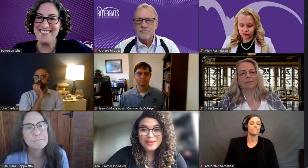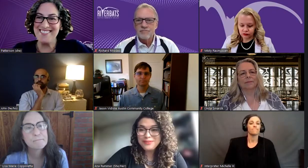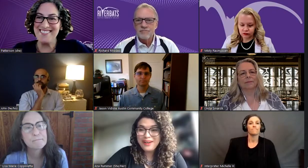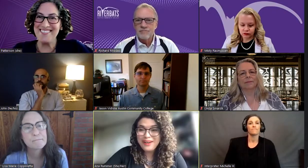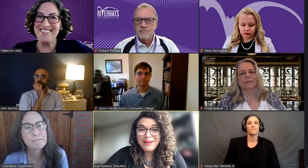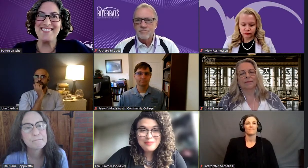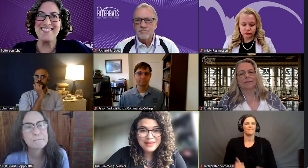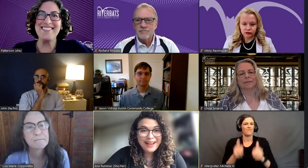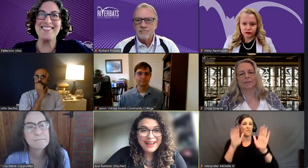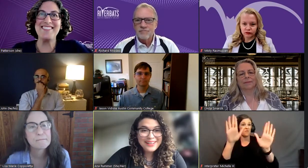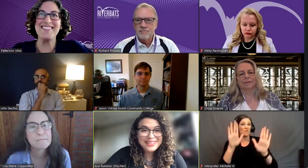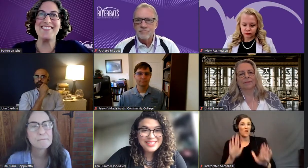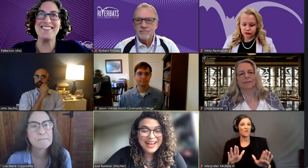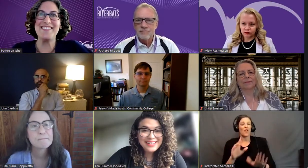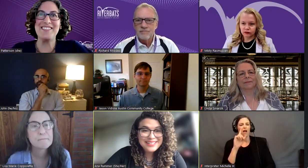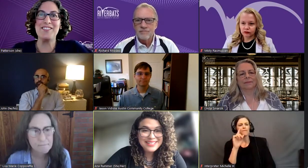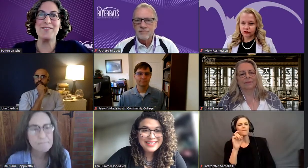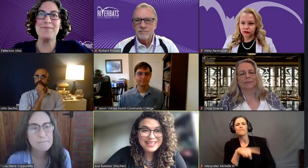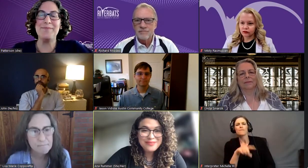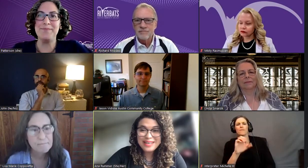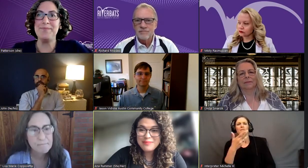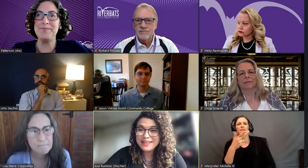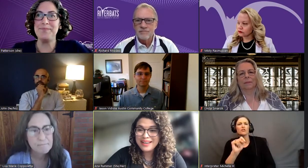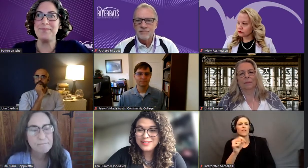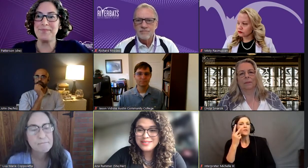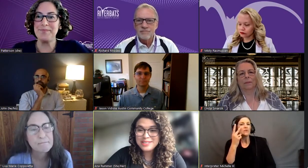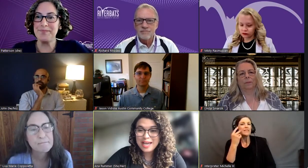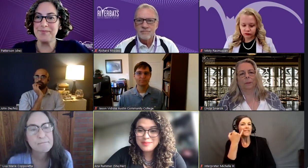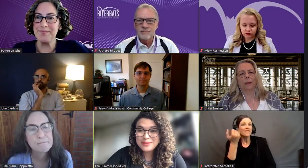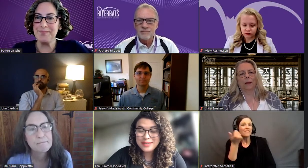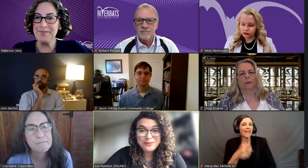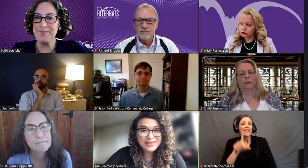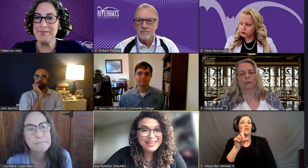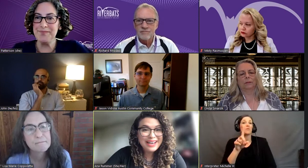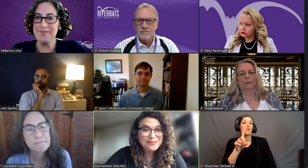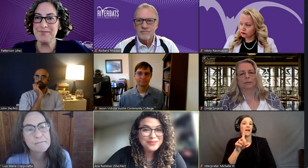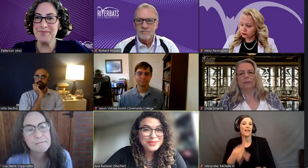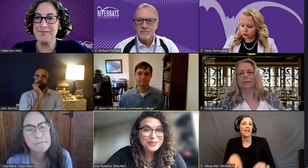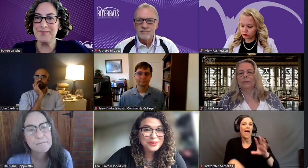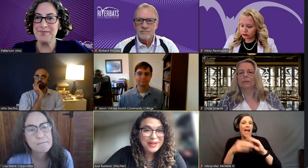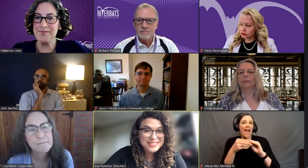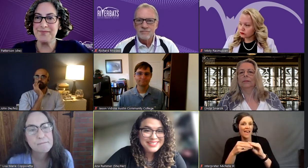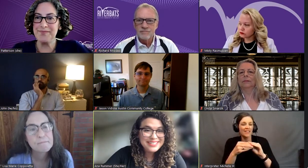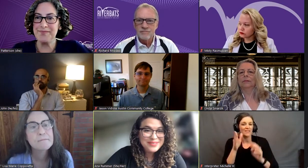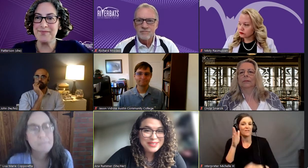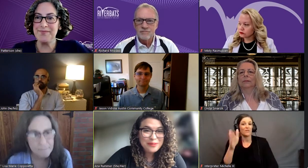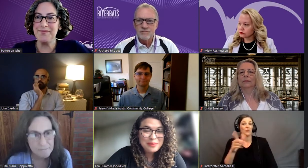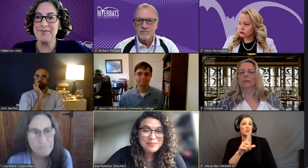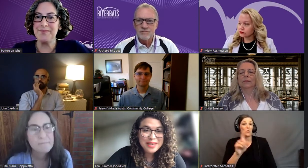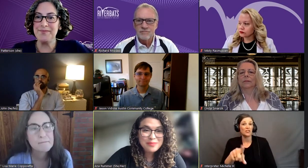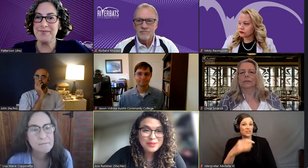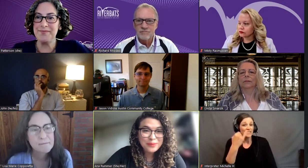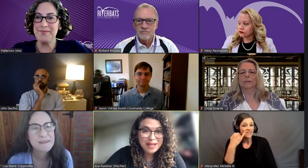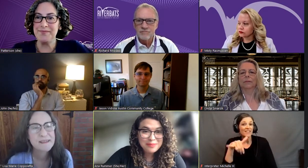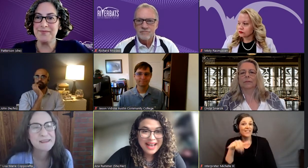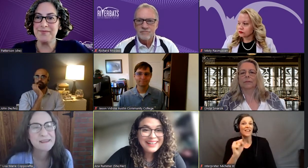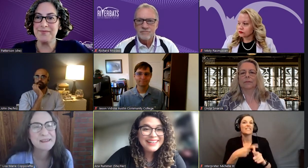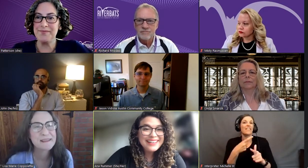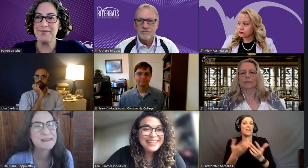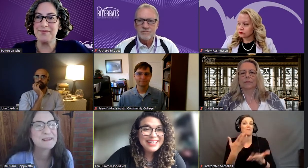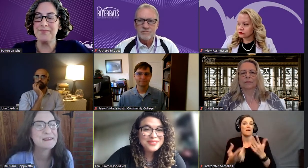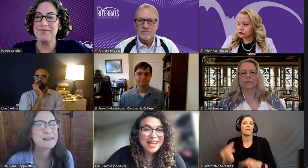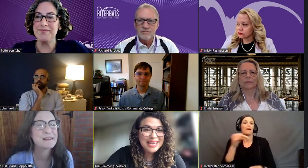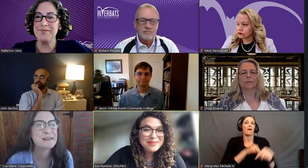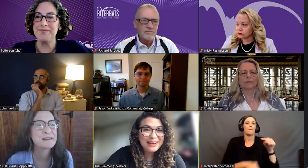Wonderful. I'll keep an eye on the chat to see if anybody else chimes in with future questions. And if so, we might be able to round back